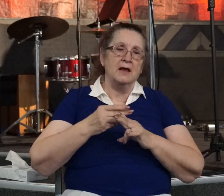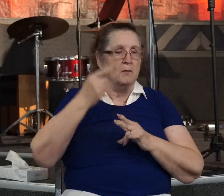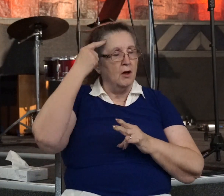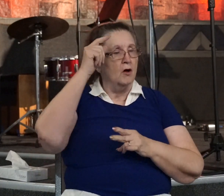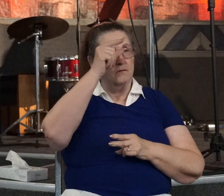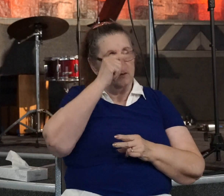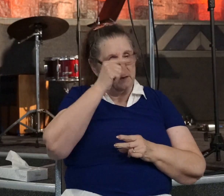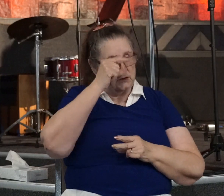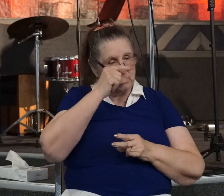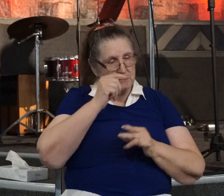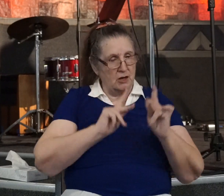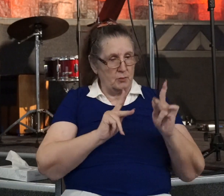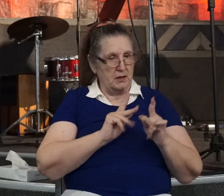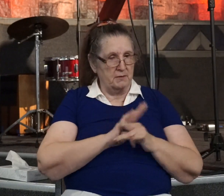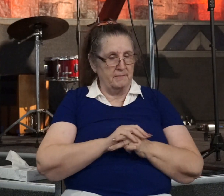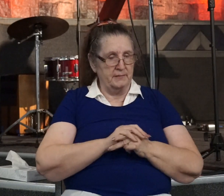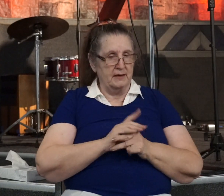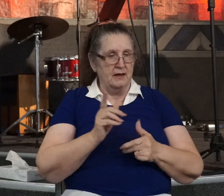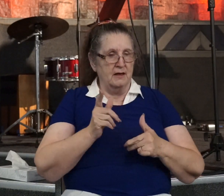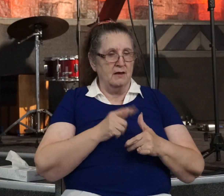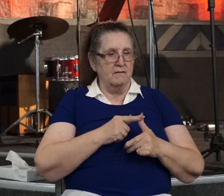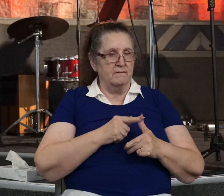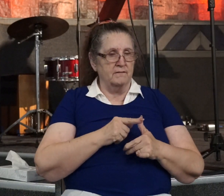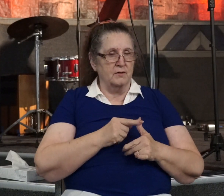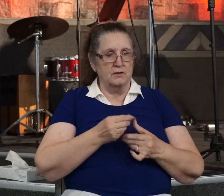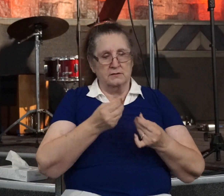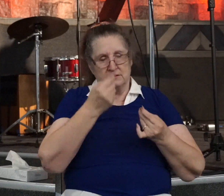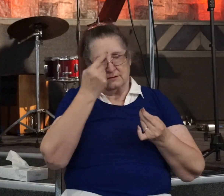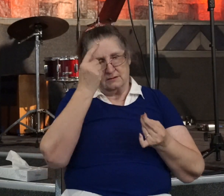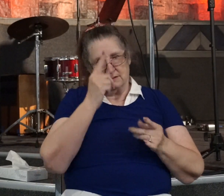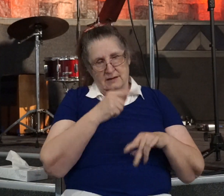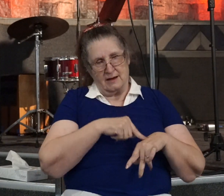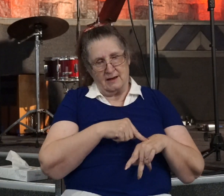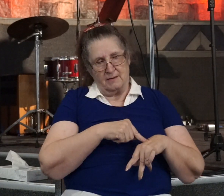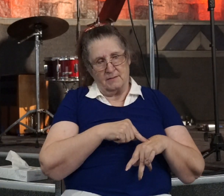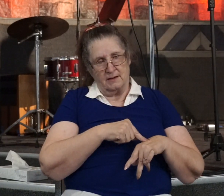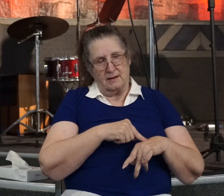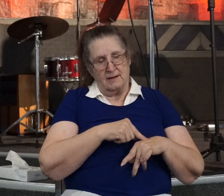This is the first mention of the gospel being taken to the Gentiles.